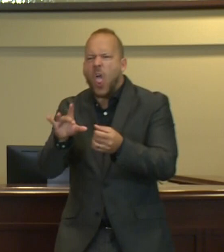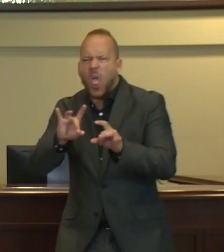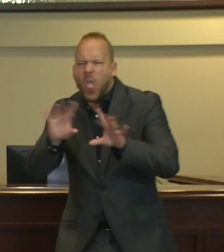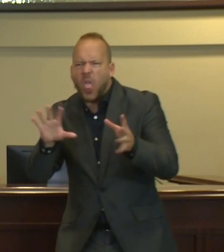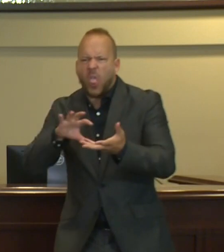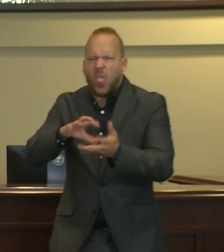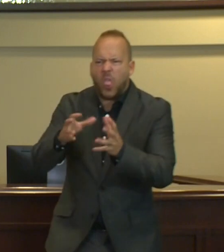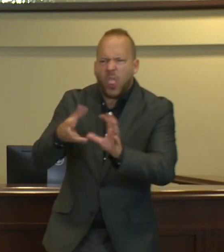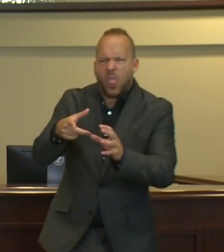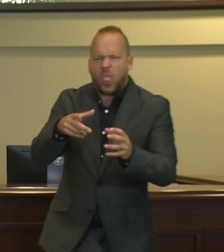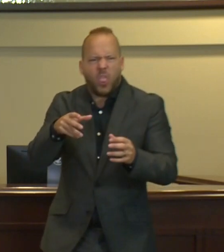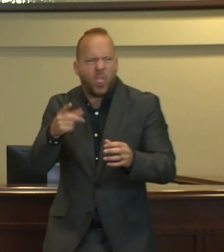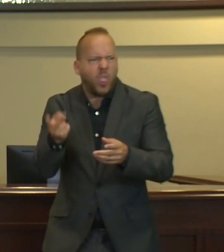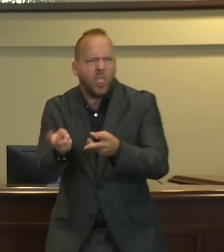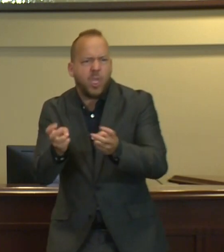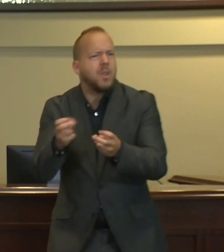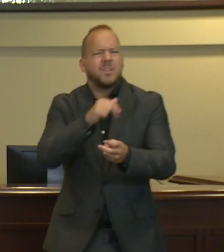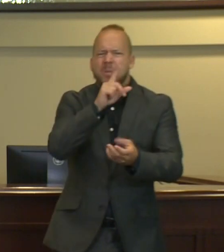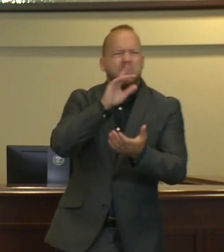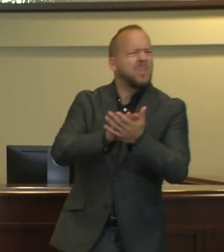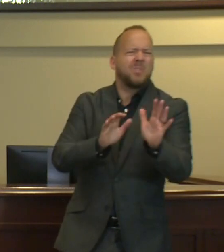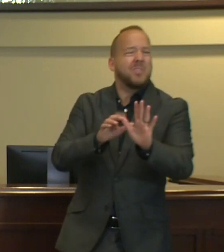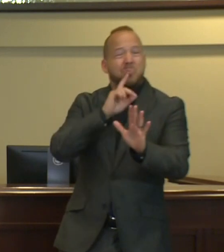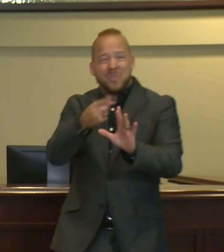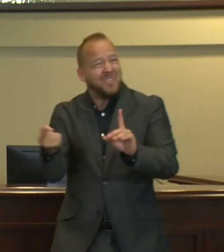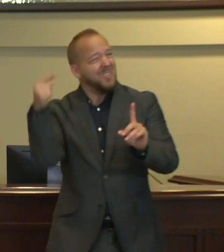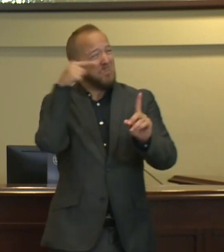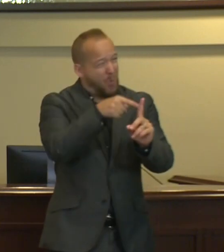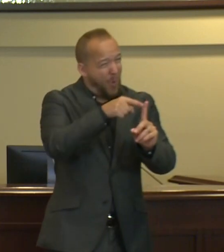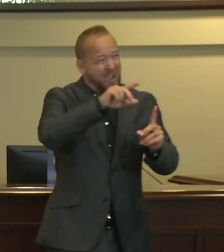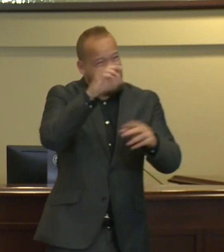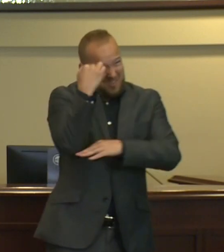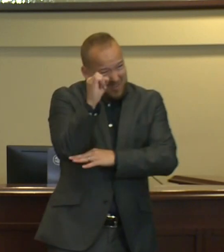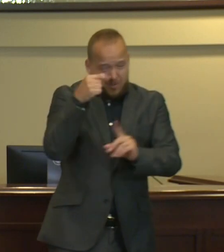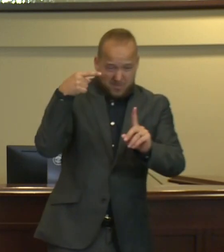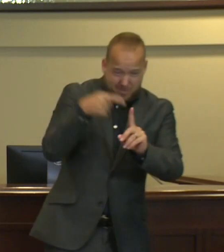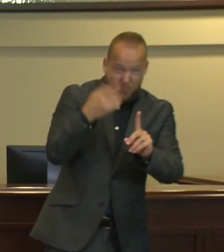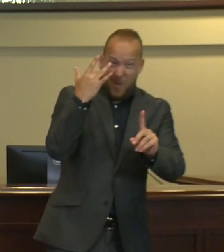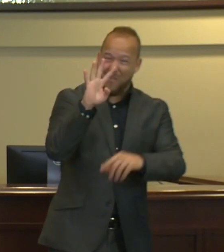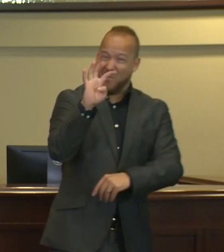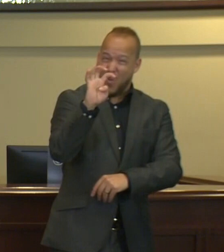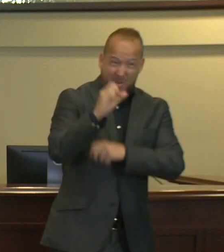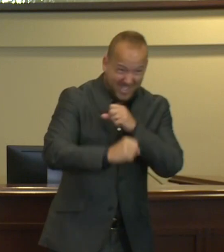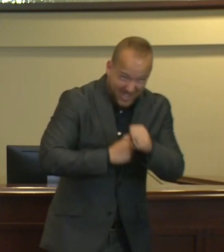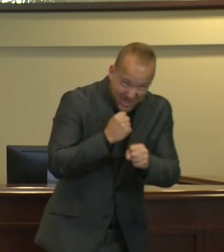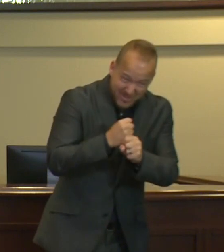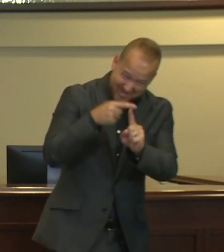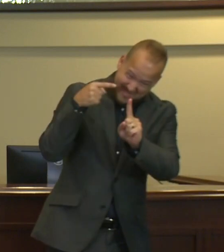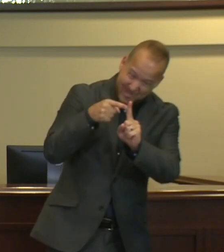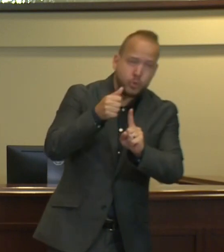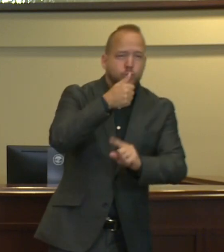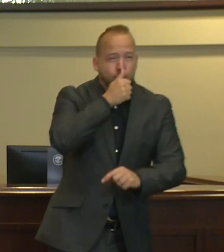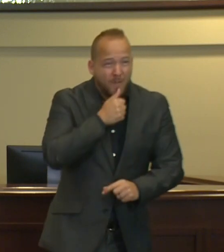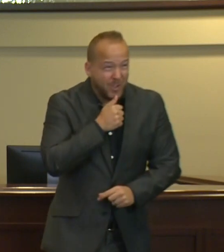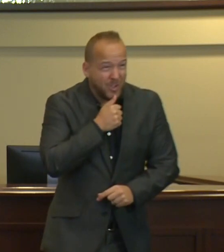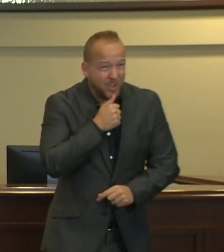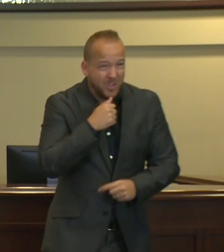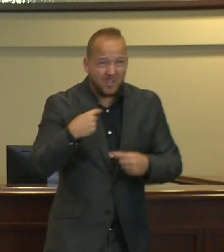400 years of oppression continue to play out in our communities, there is a tipping point. A little bit of education.